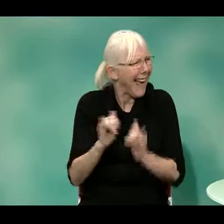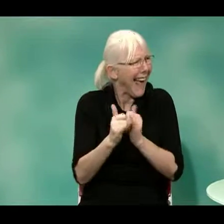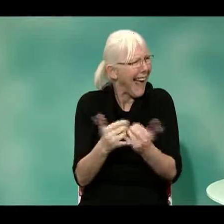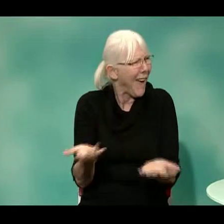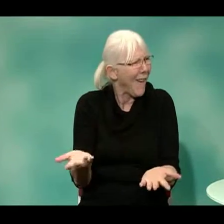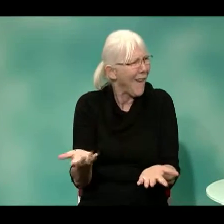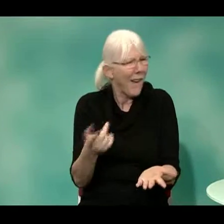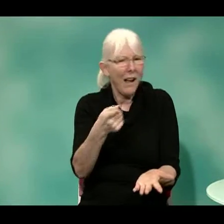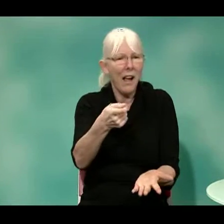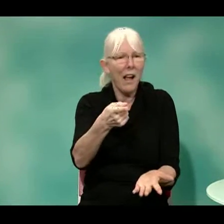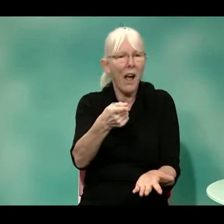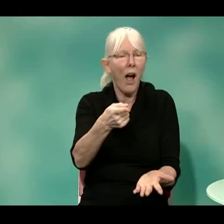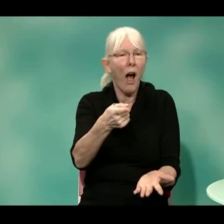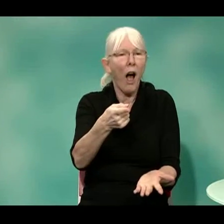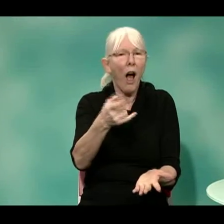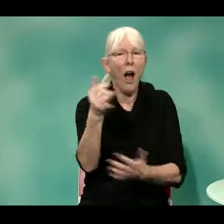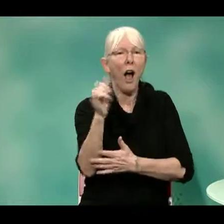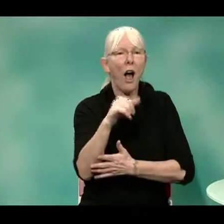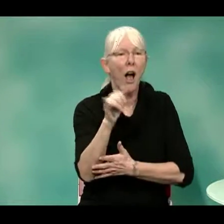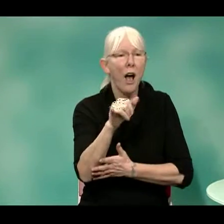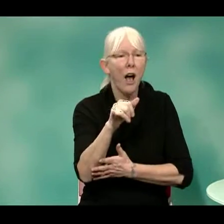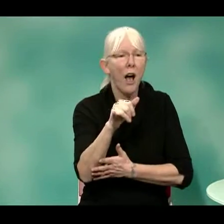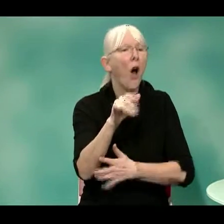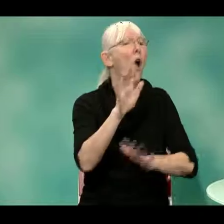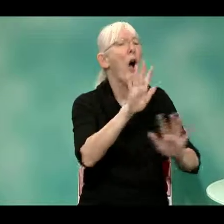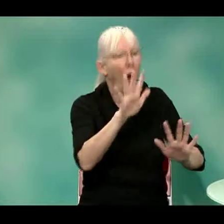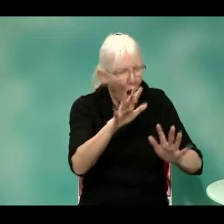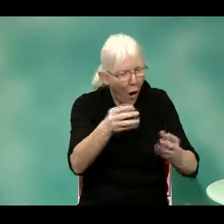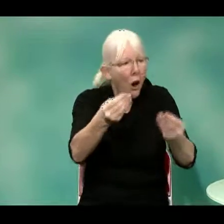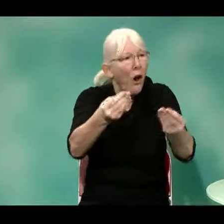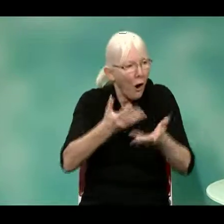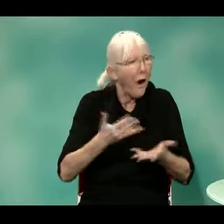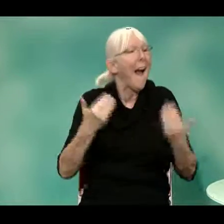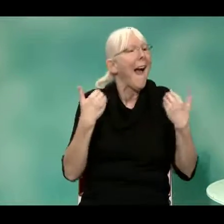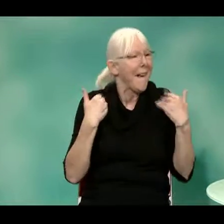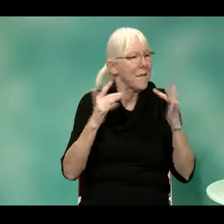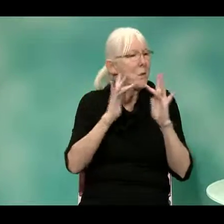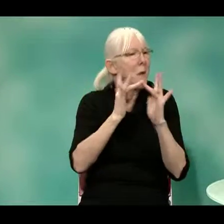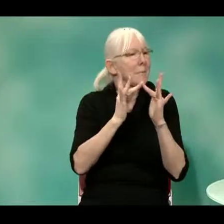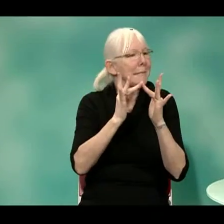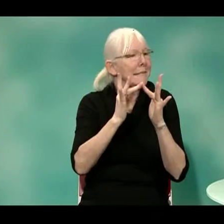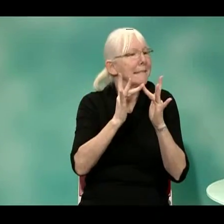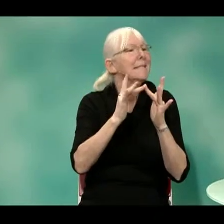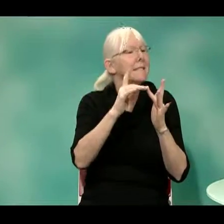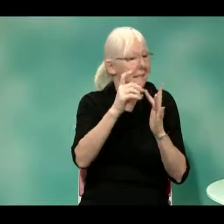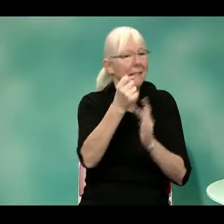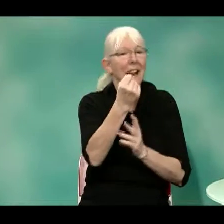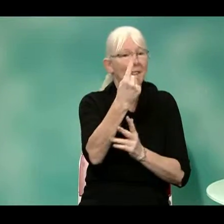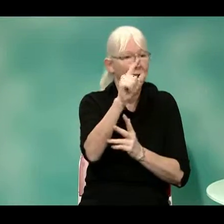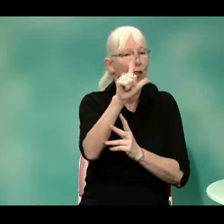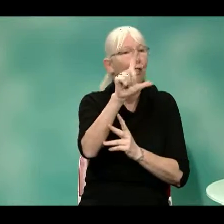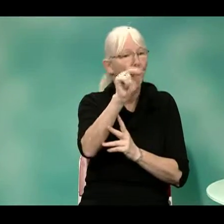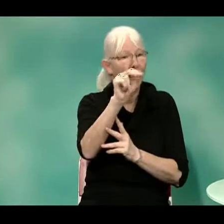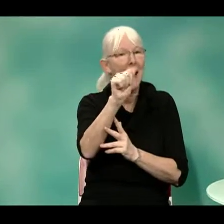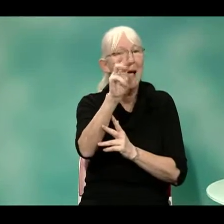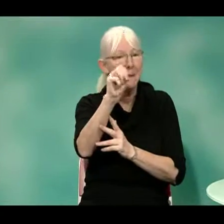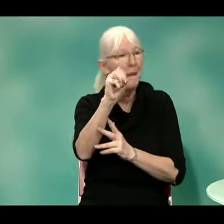I, that was funny, because, I mean, deaf people who are going to be, you know, learning about T911 one aren't going to be listening to the radio.